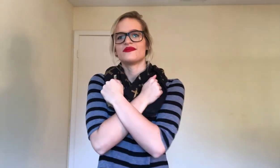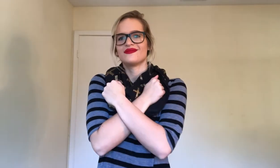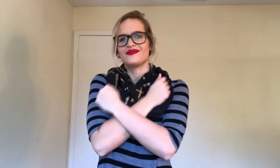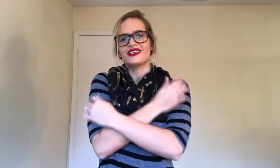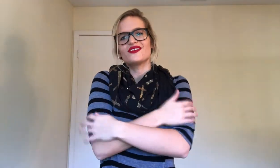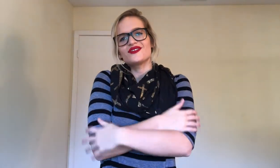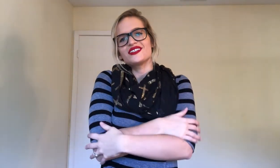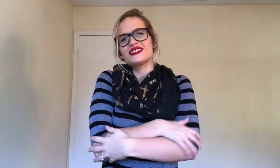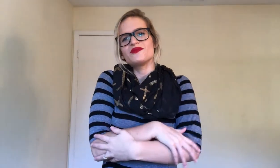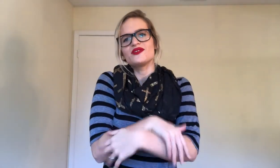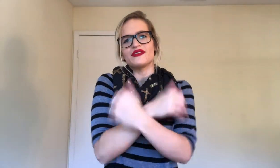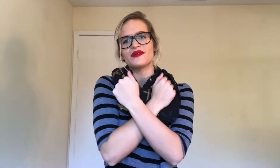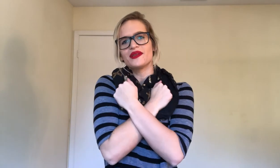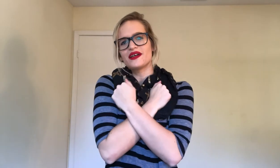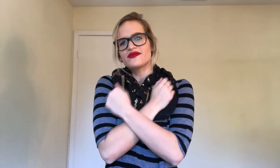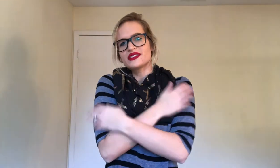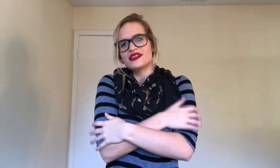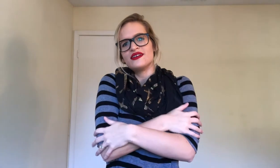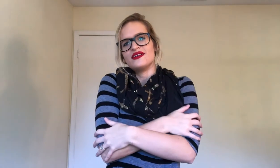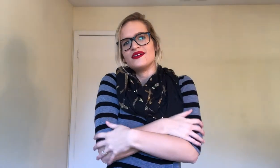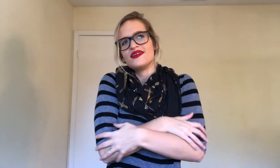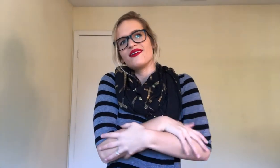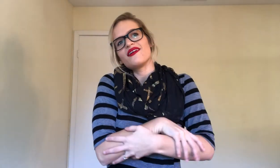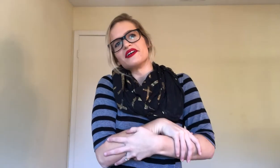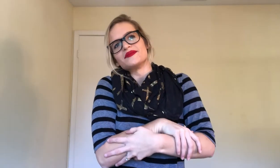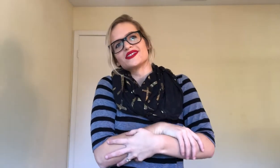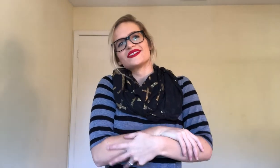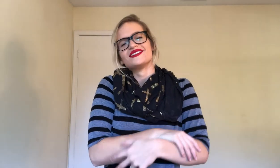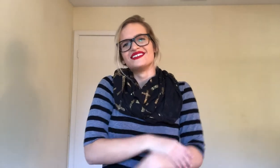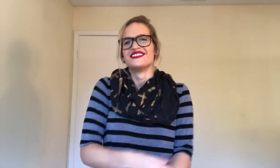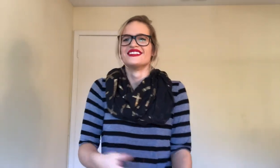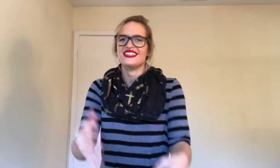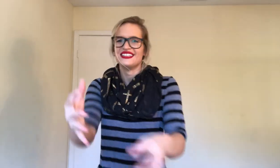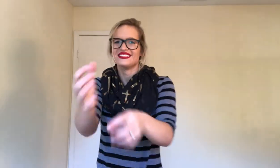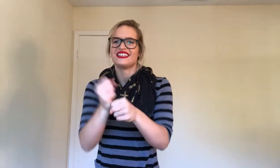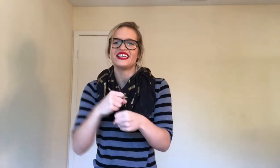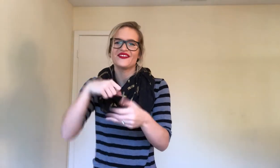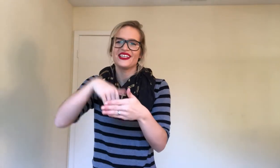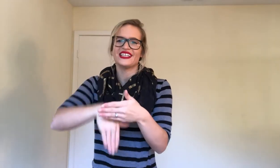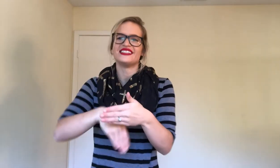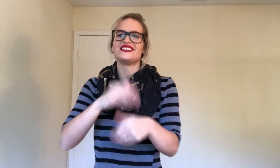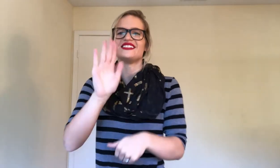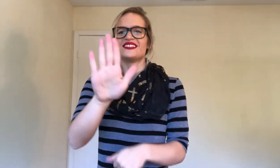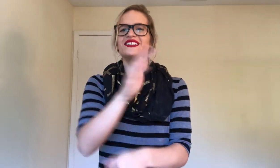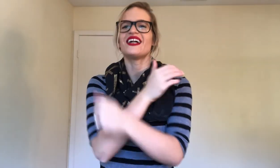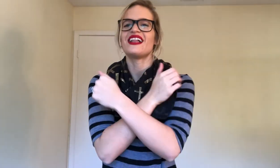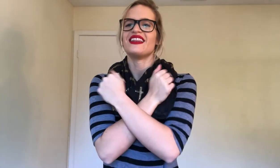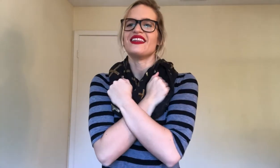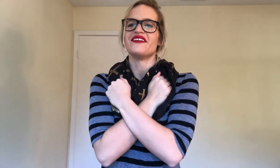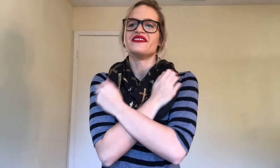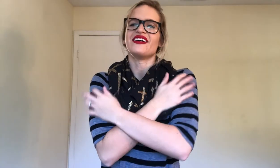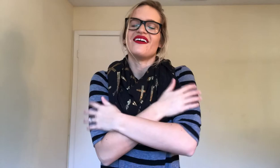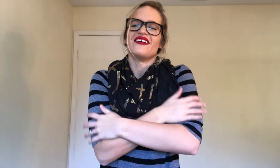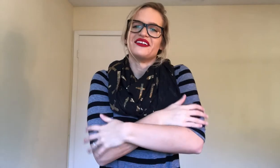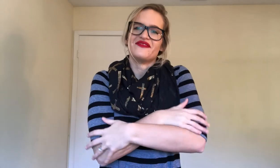And it goes really smoothly. From love. To. Arms. Take me into your. Loving arms.